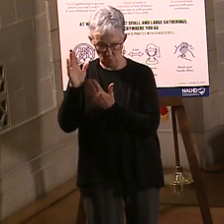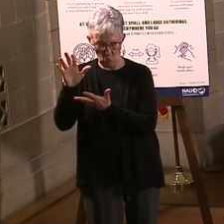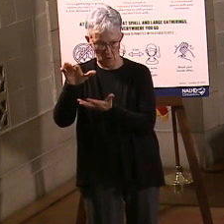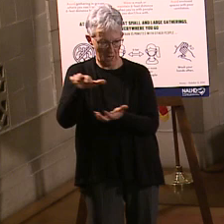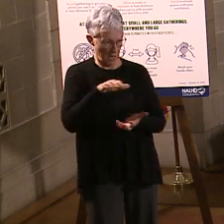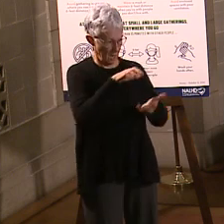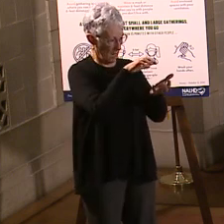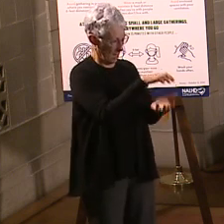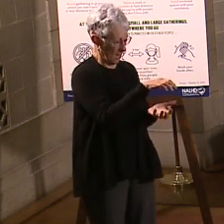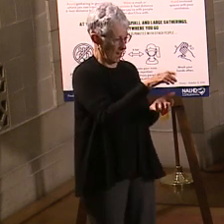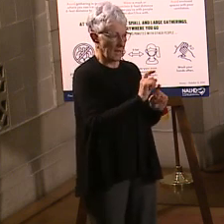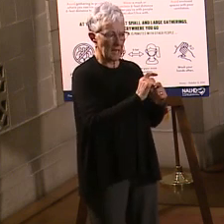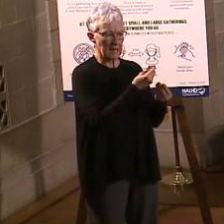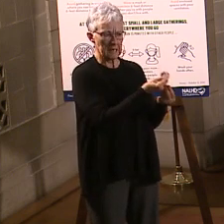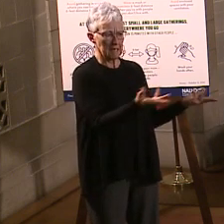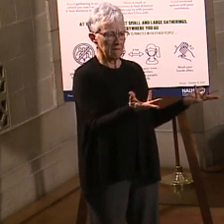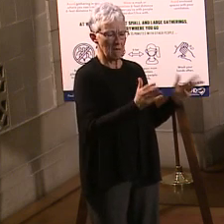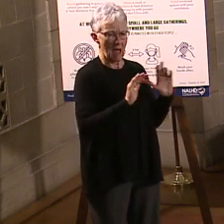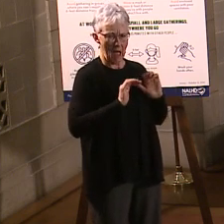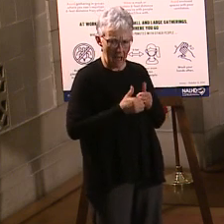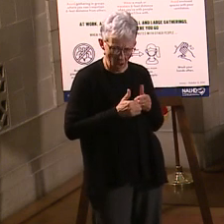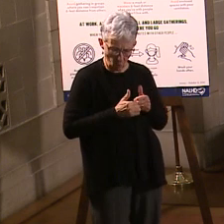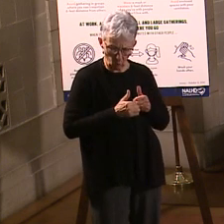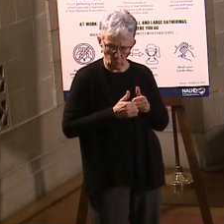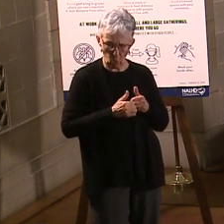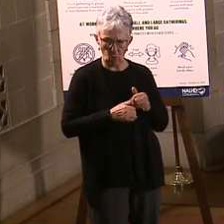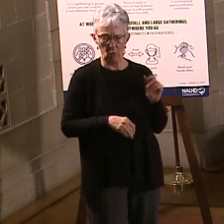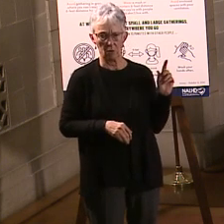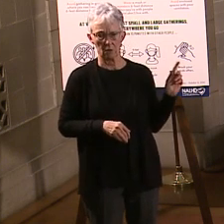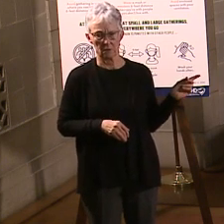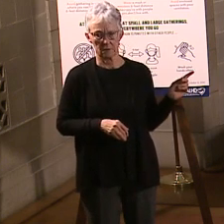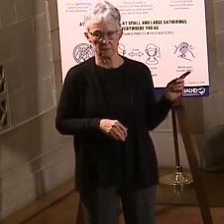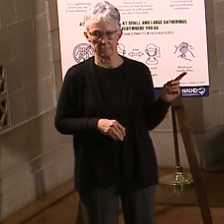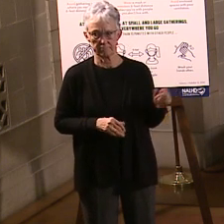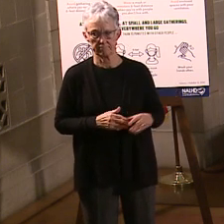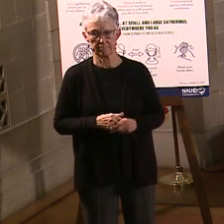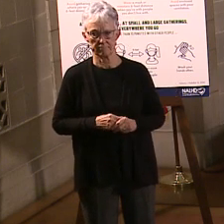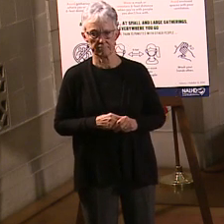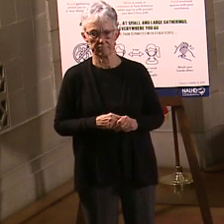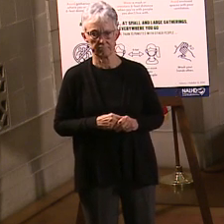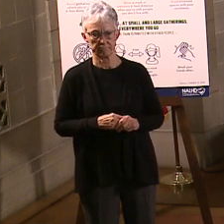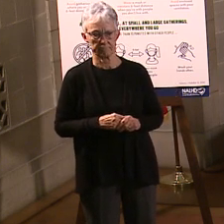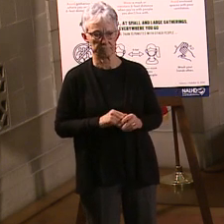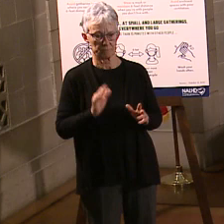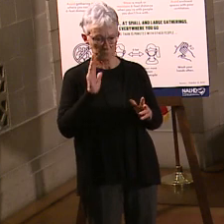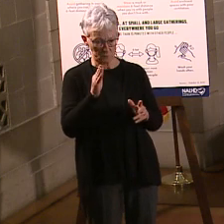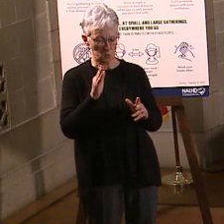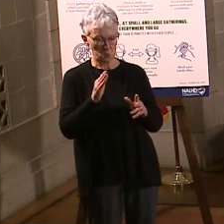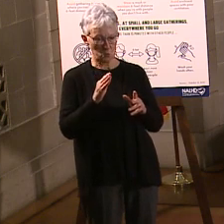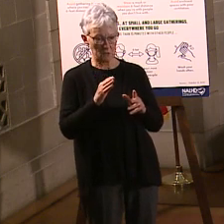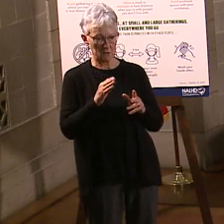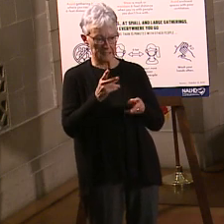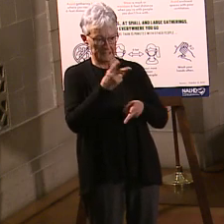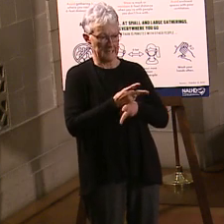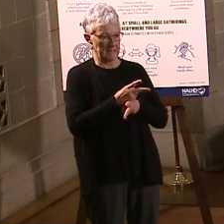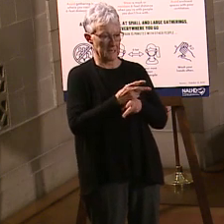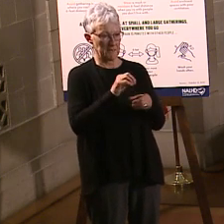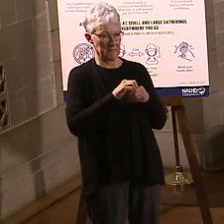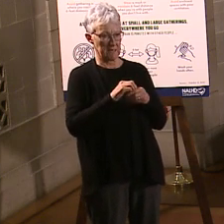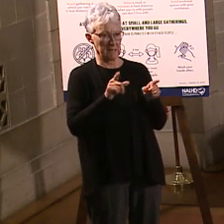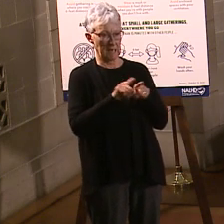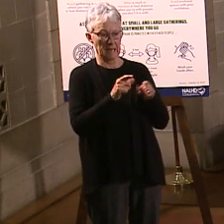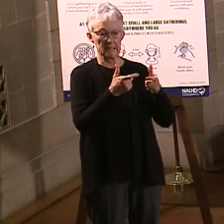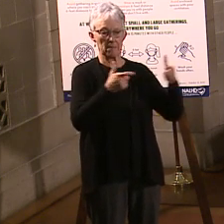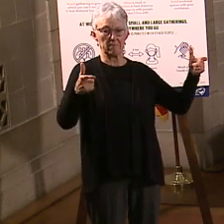ones that are part of the time? Sure. So, the question is, how will those get allocated? Will they stay in major counties, or will they go across the